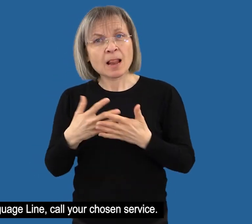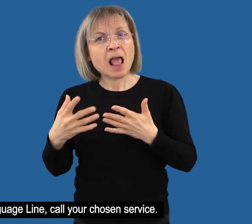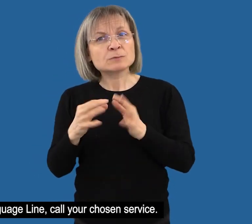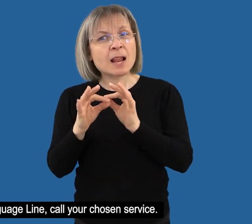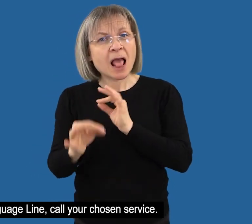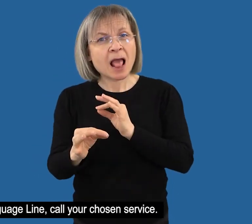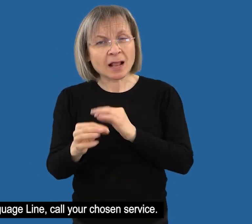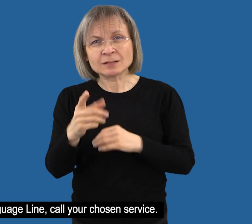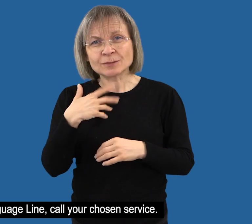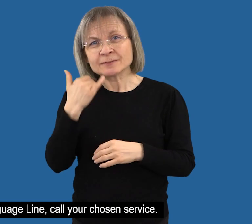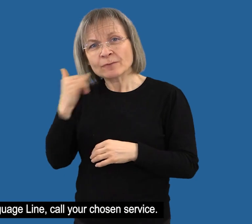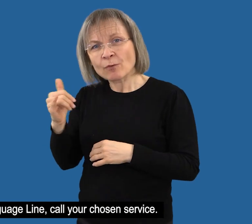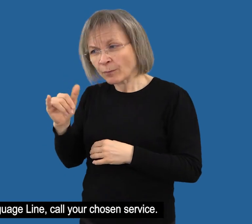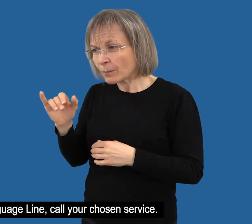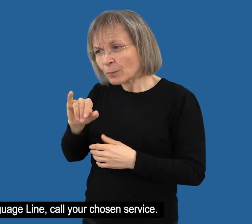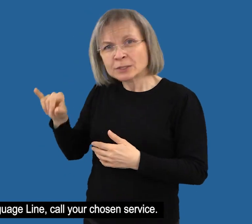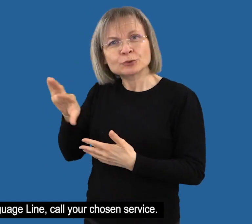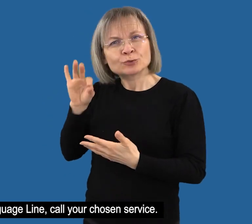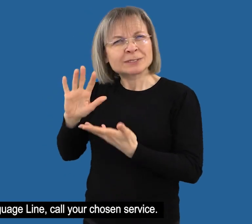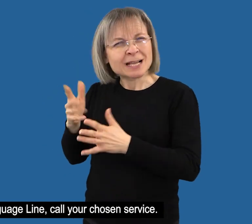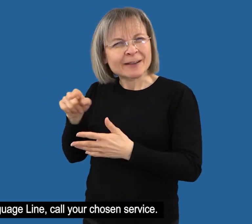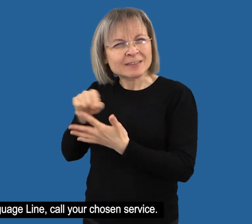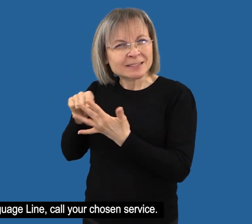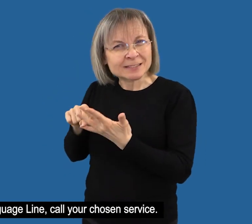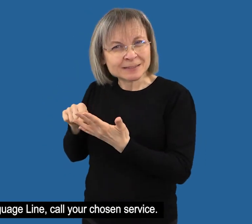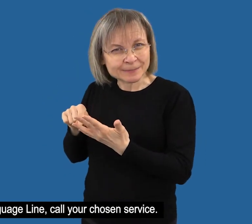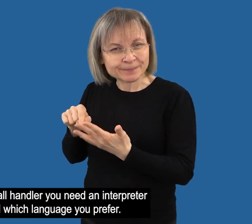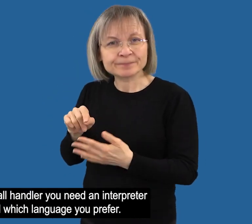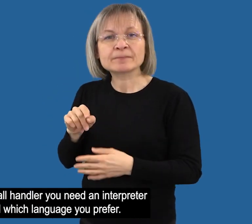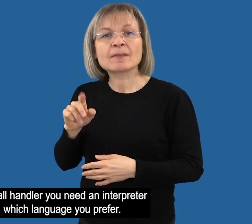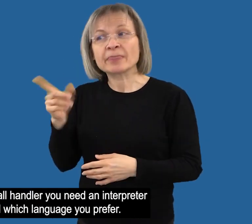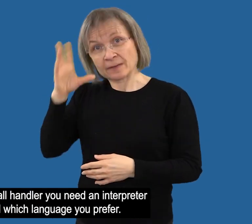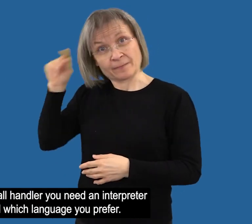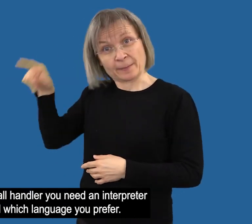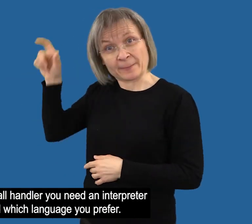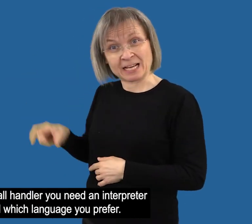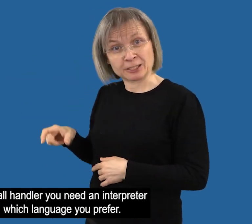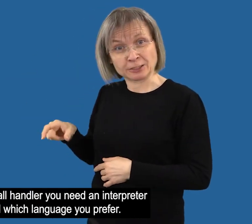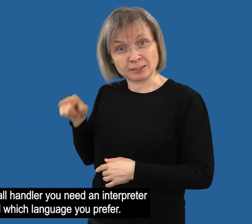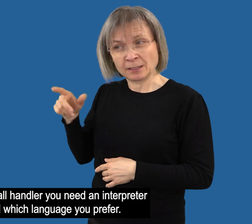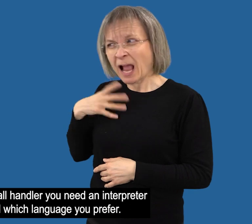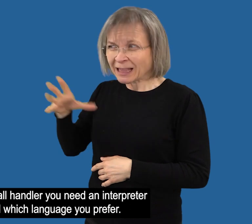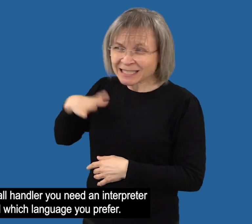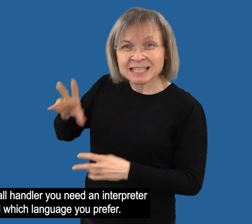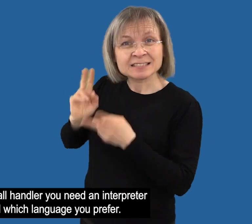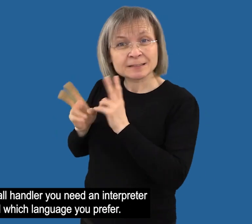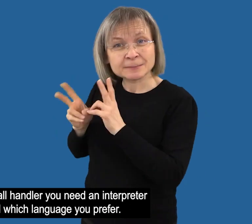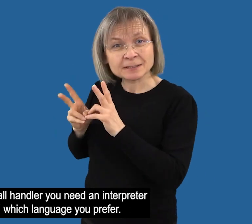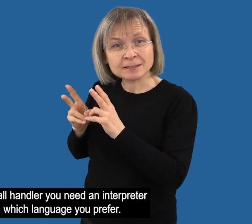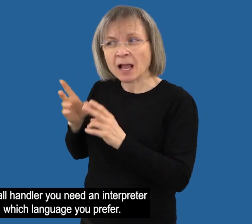To use language line, call your chosen service Tell the call handler you need an interpreter and